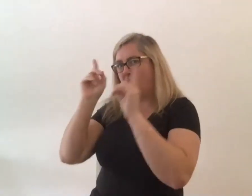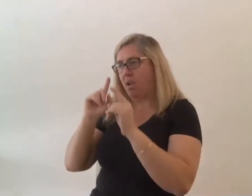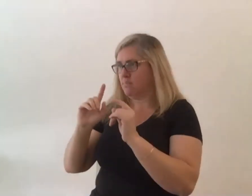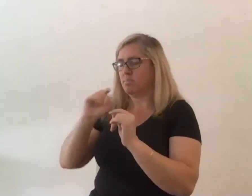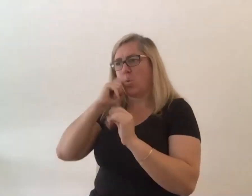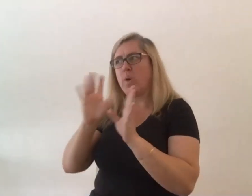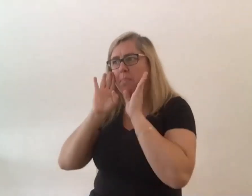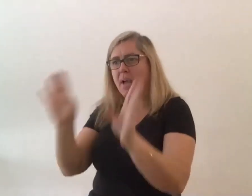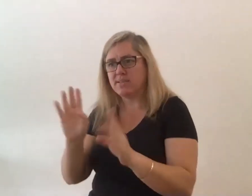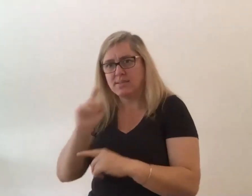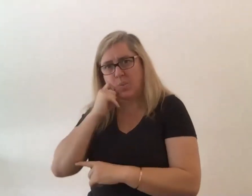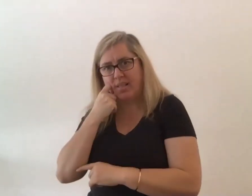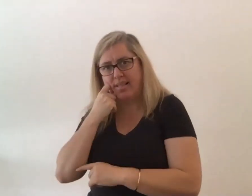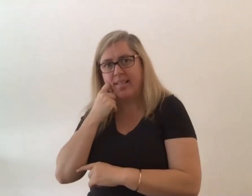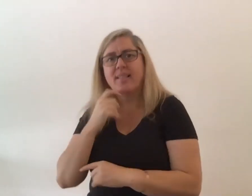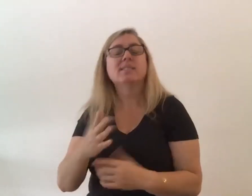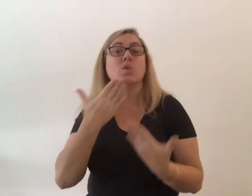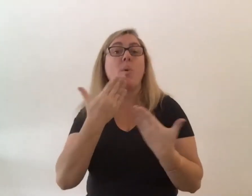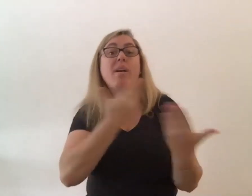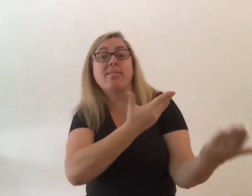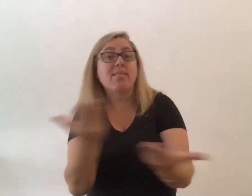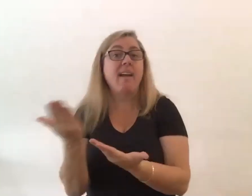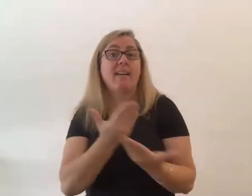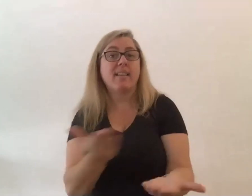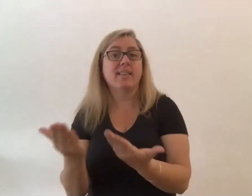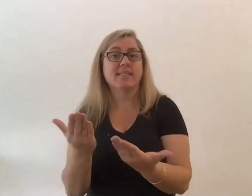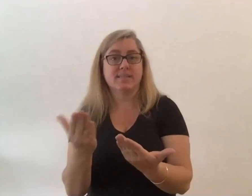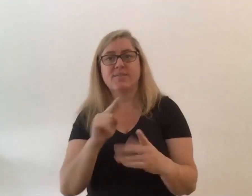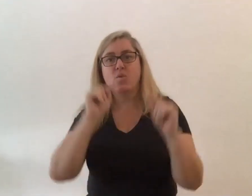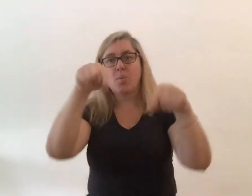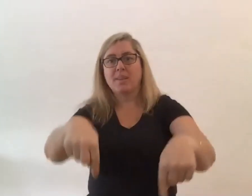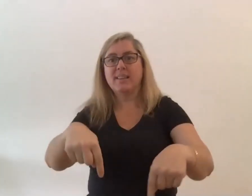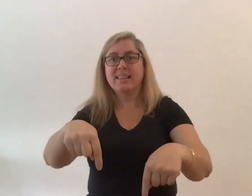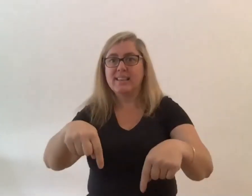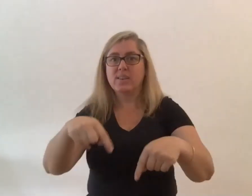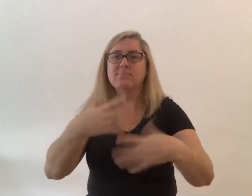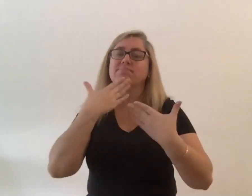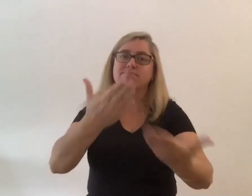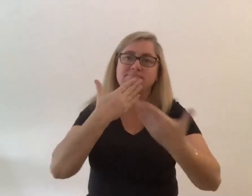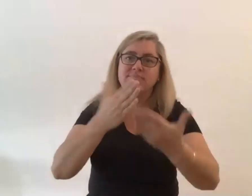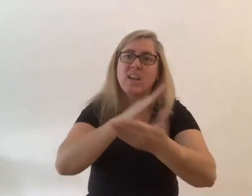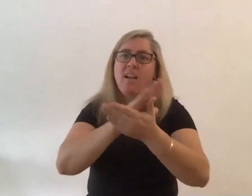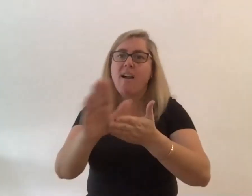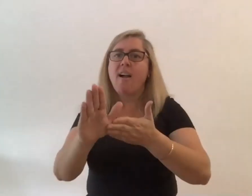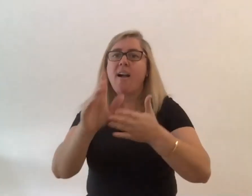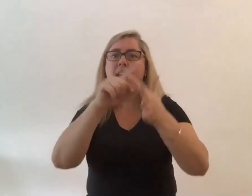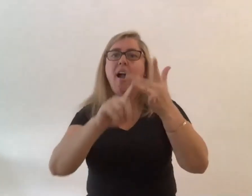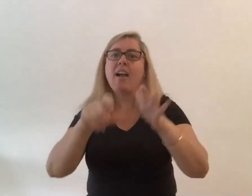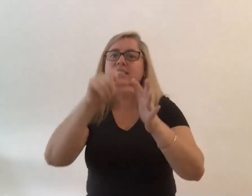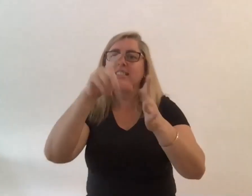thank you all so much for being here with us thank you heidi for sharing your artistry your